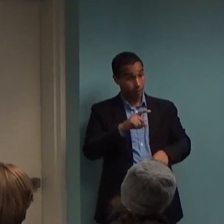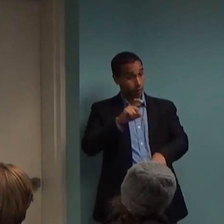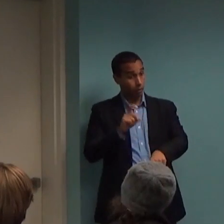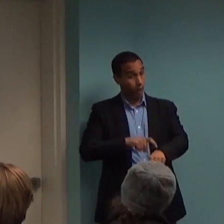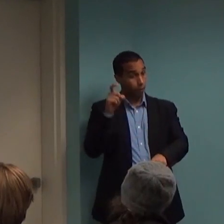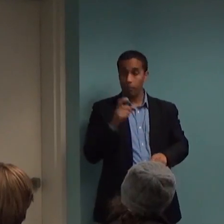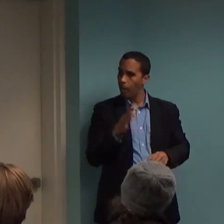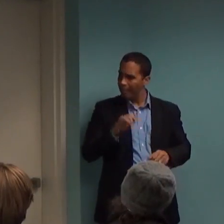goal.